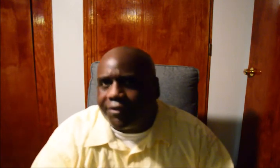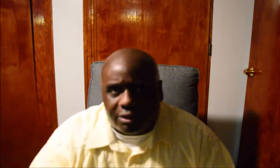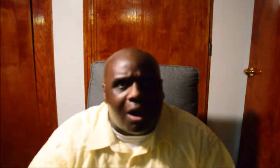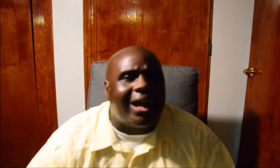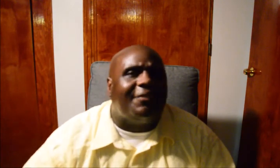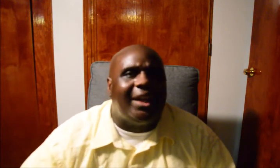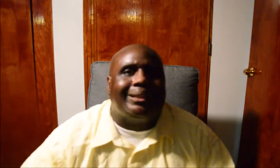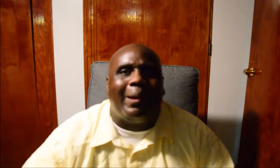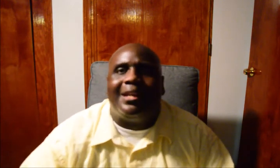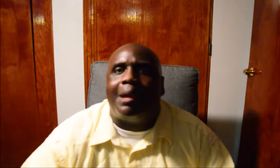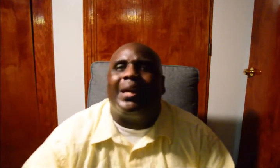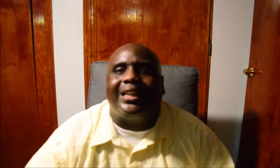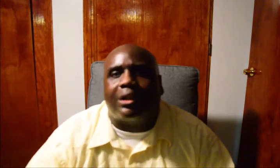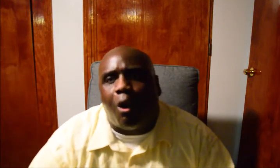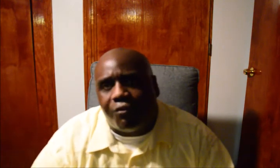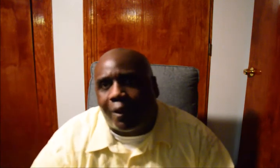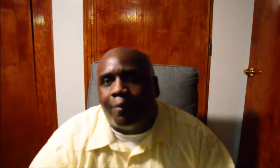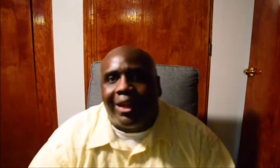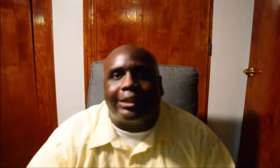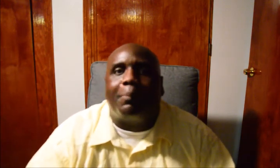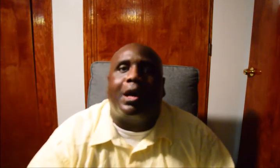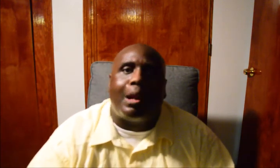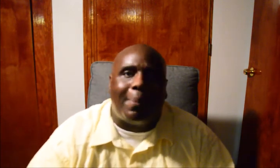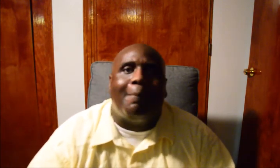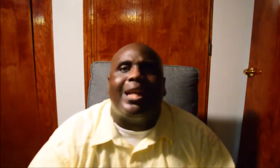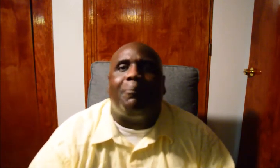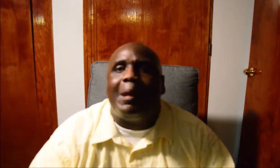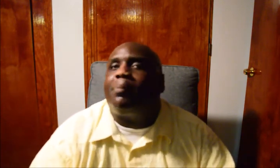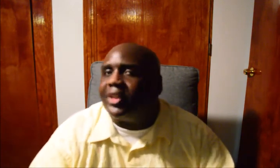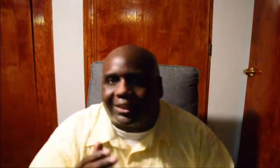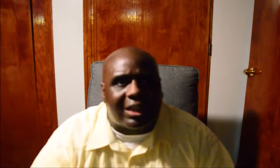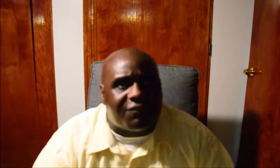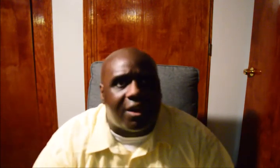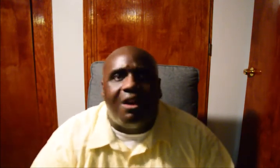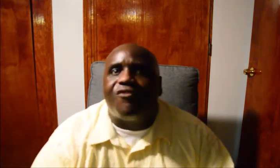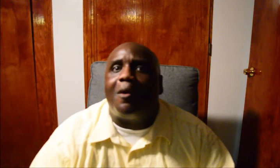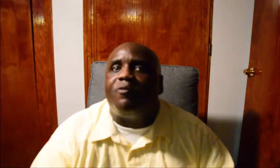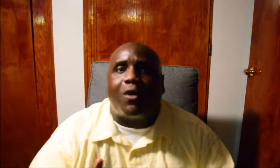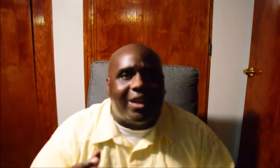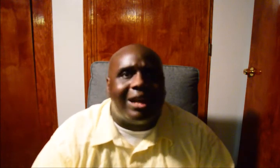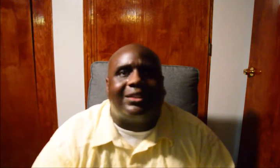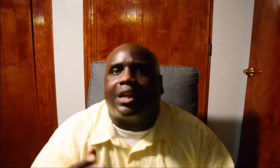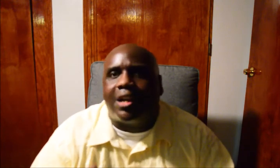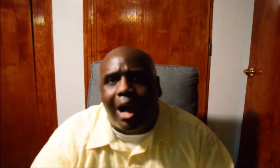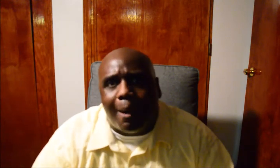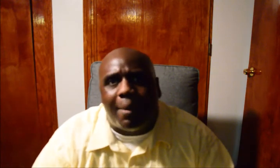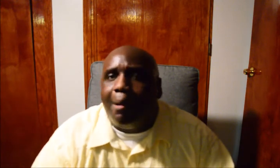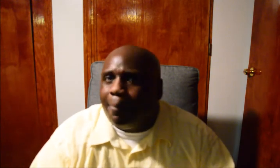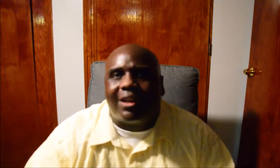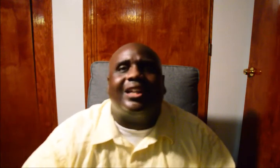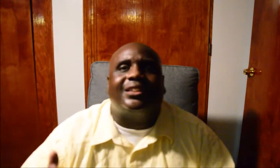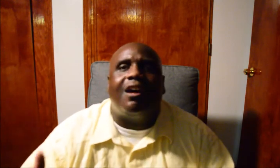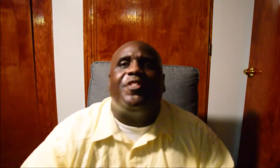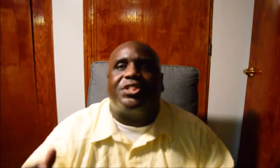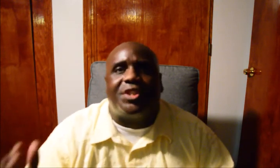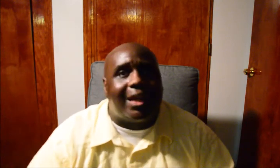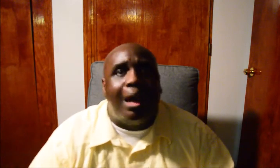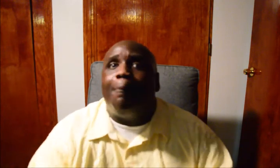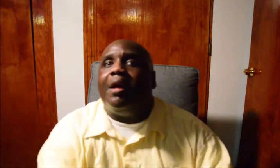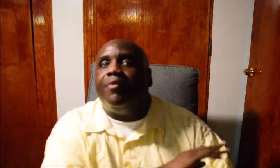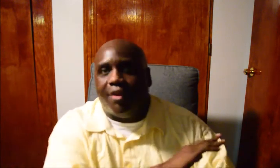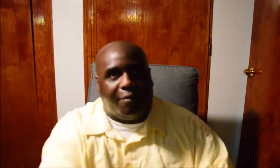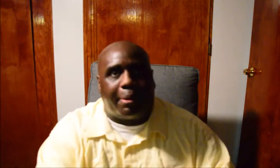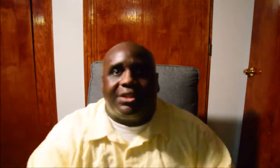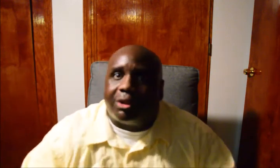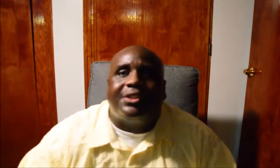after long after this pandemic is over? It's gonna be many people to suffer from for years to come because of this thing.